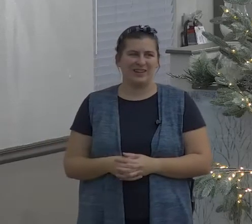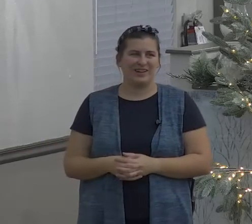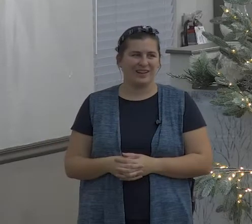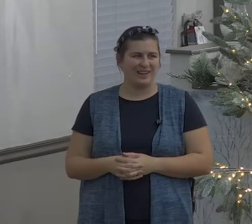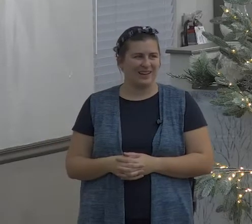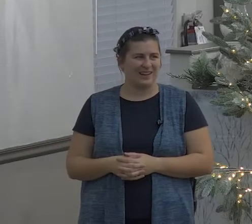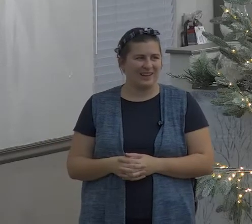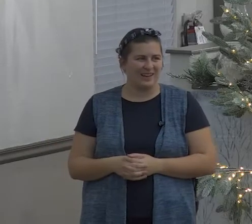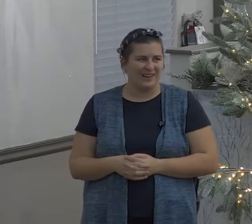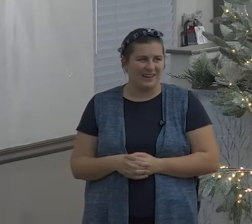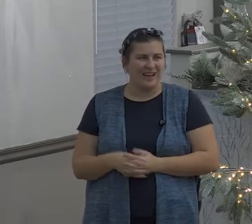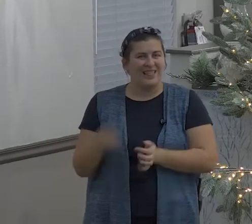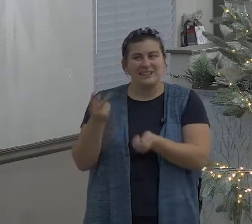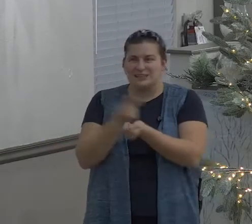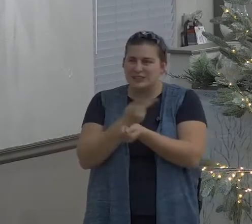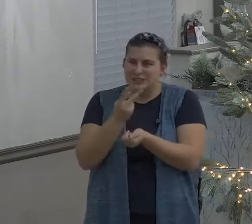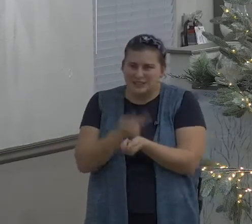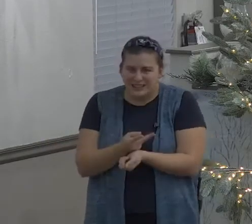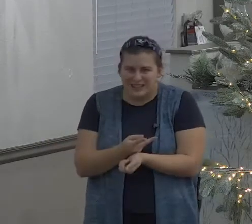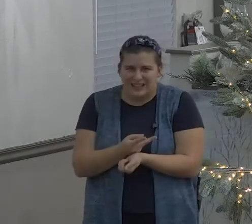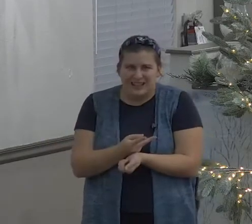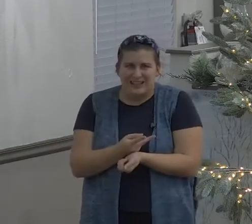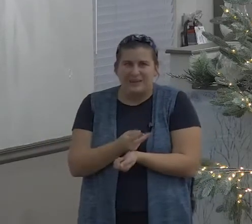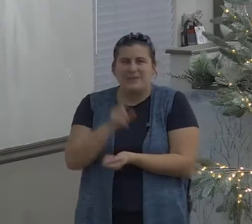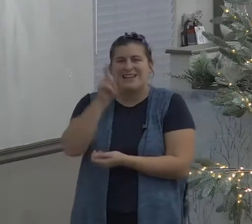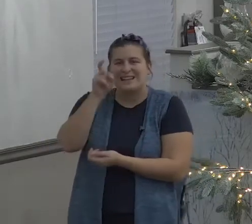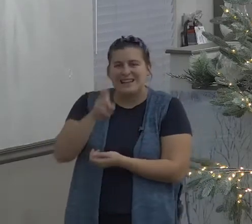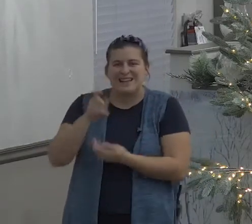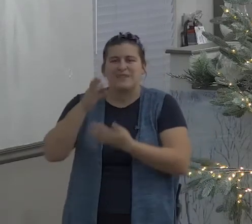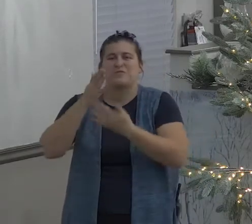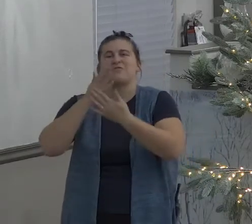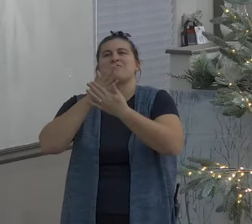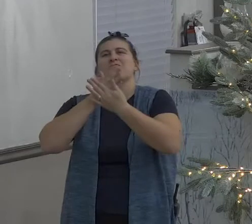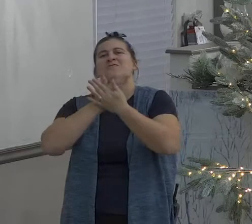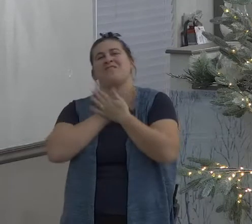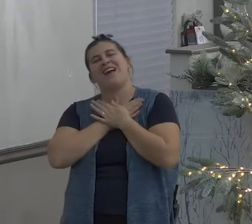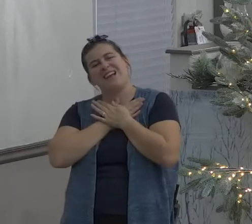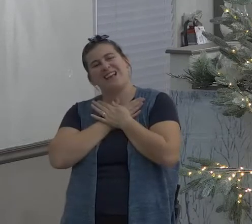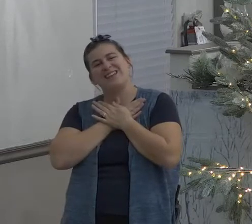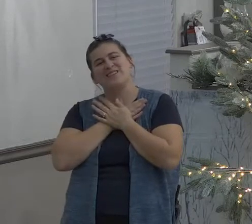but I tease all the time you know some people get their best sleep under my sermons